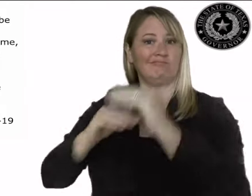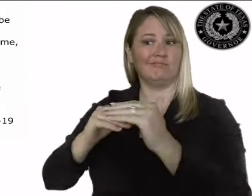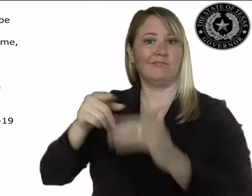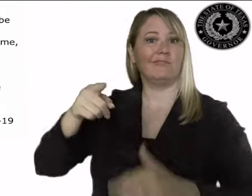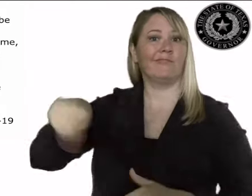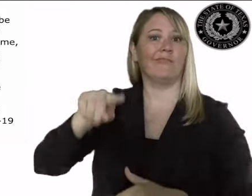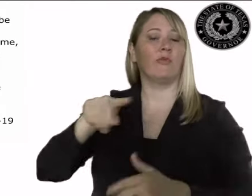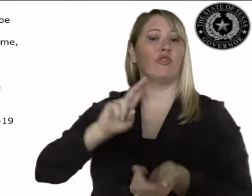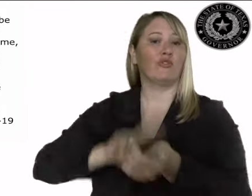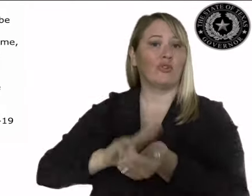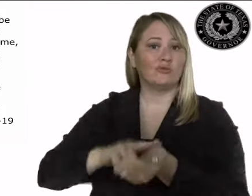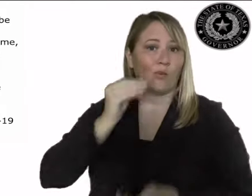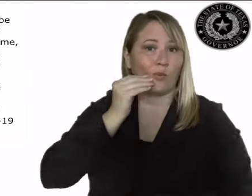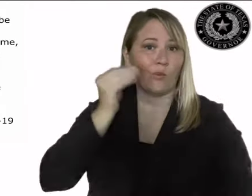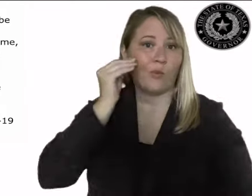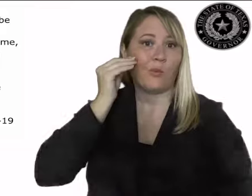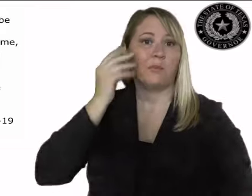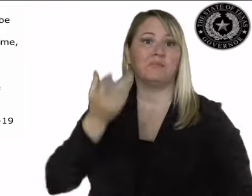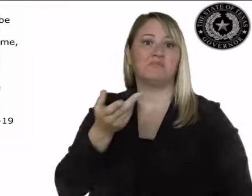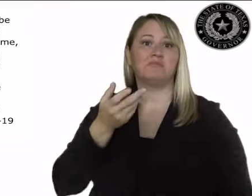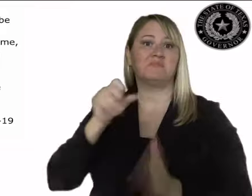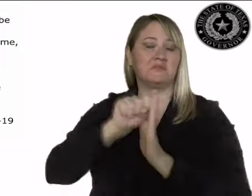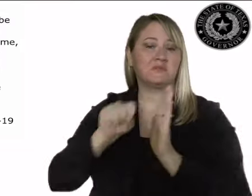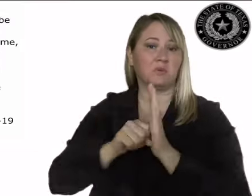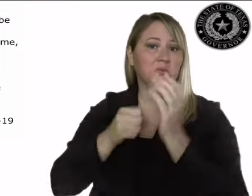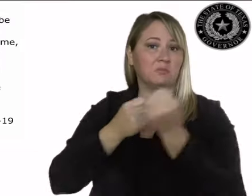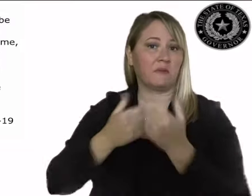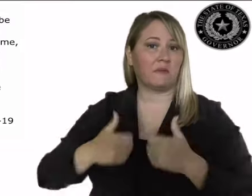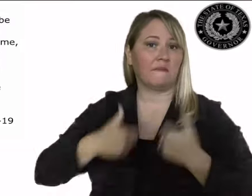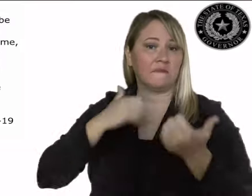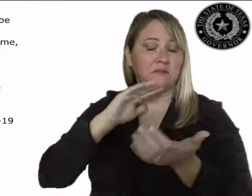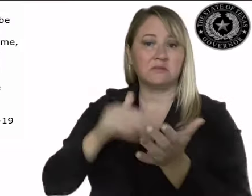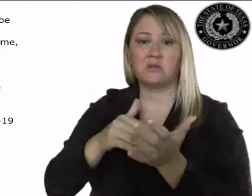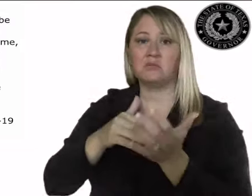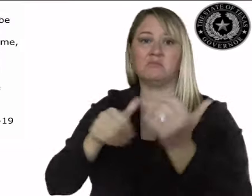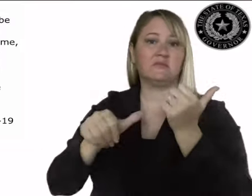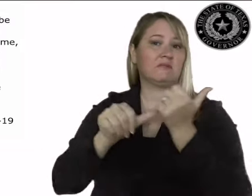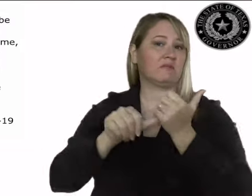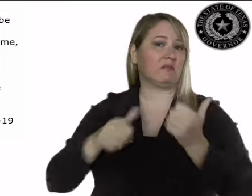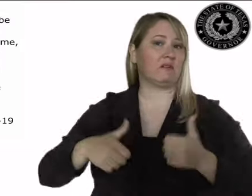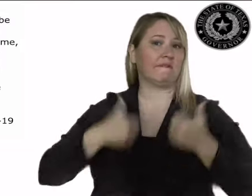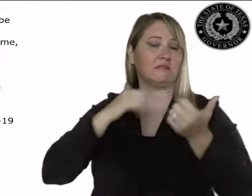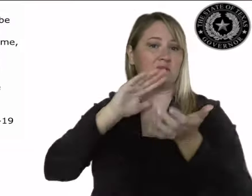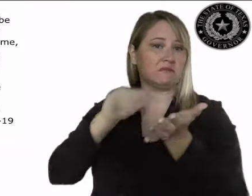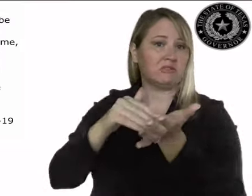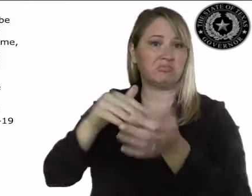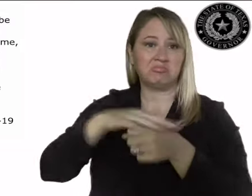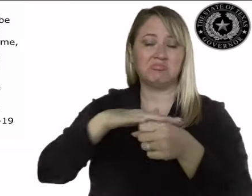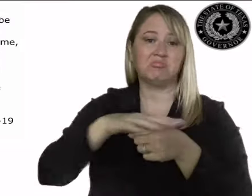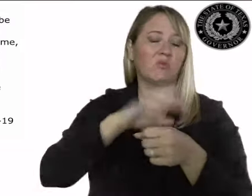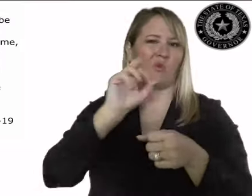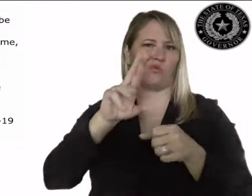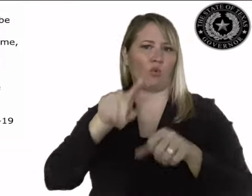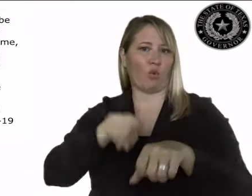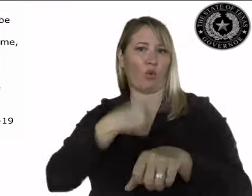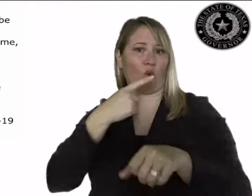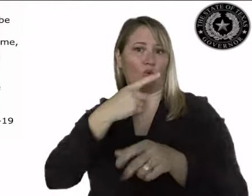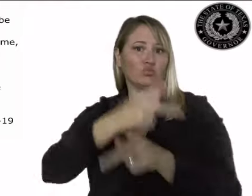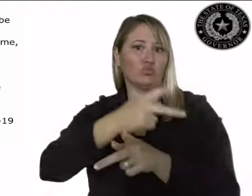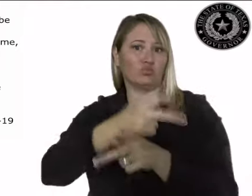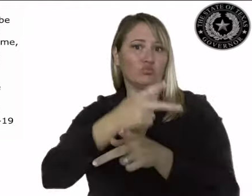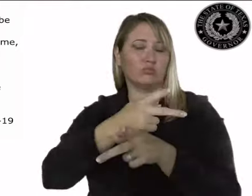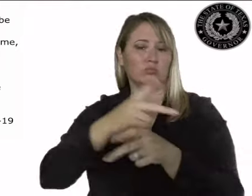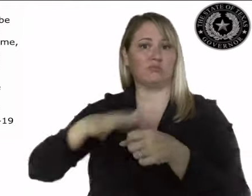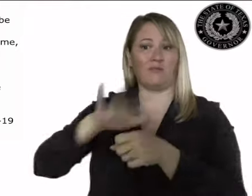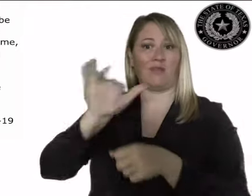in this executive order shall be construed to limit the ability of a nursing home, state-supported living center, assisted living facility, or